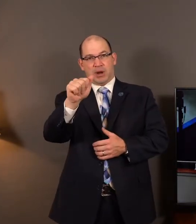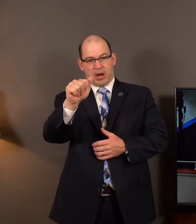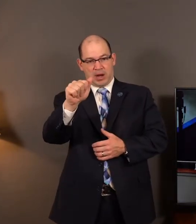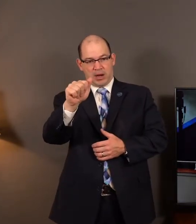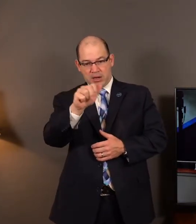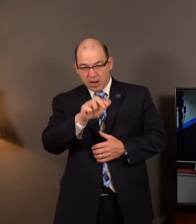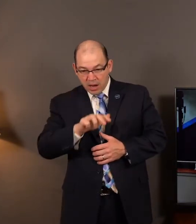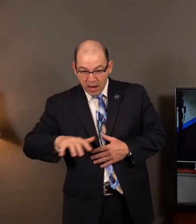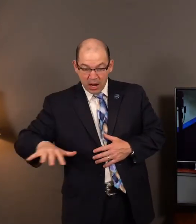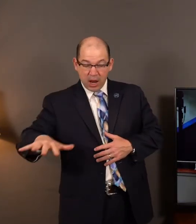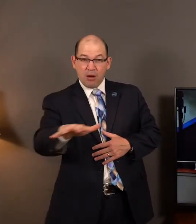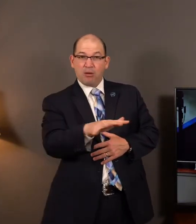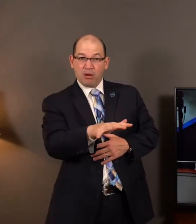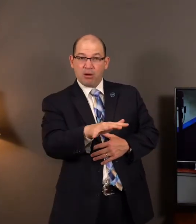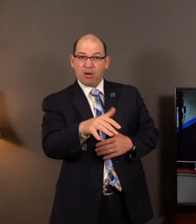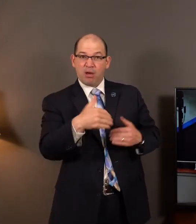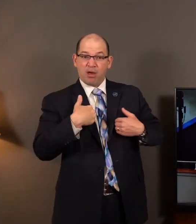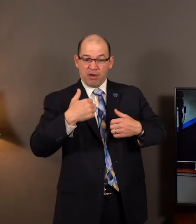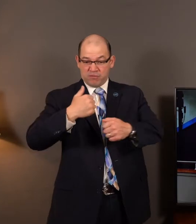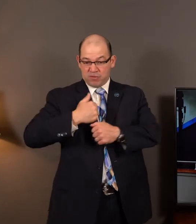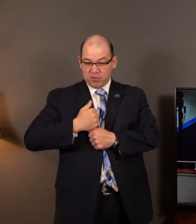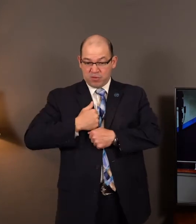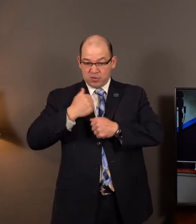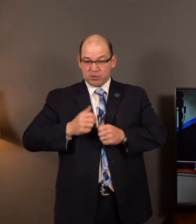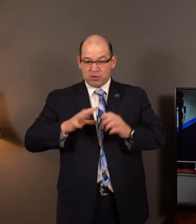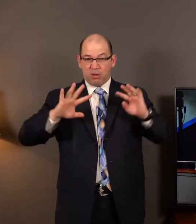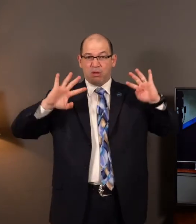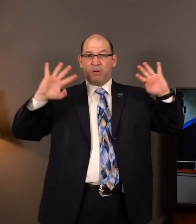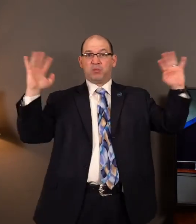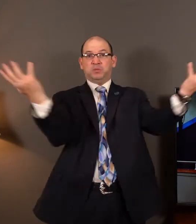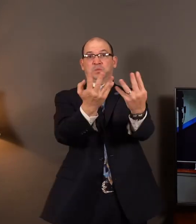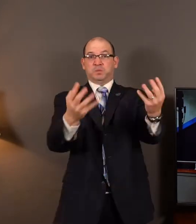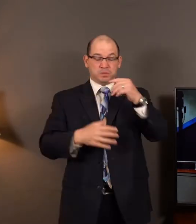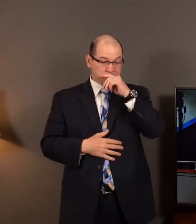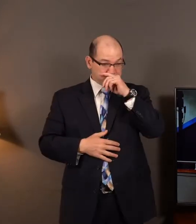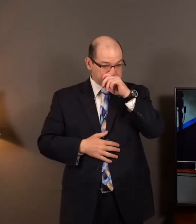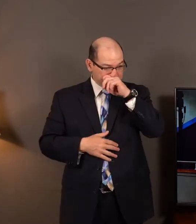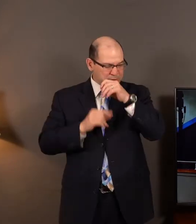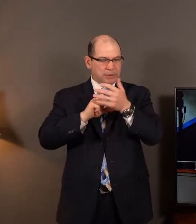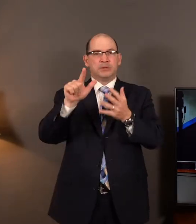back at chapter 6 in 2 Kings and look at verse number 24. The Bible says,